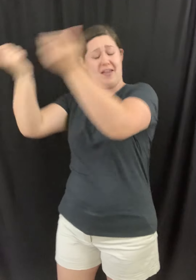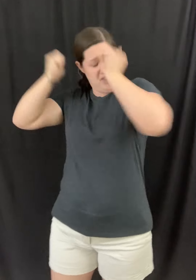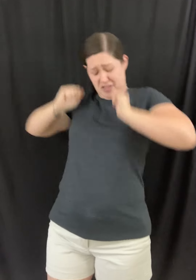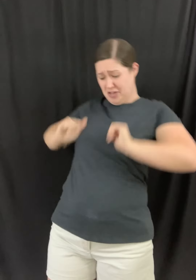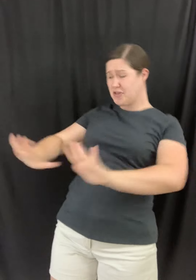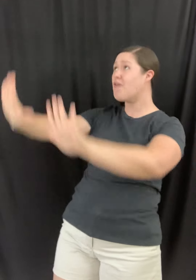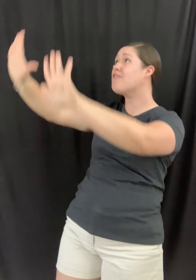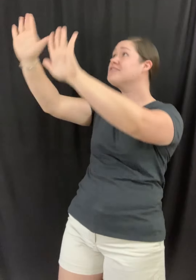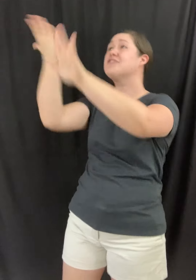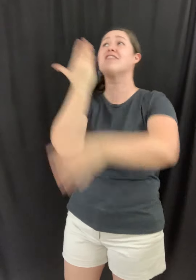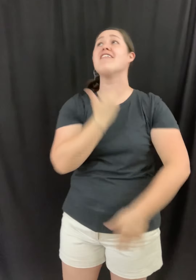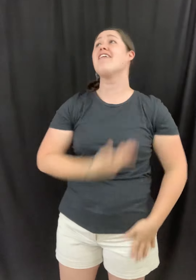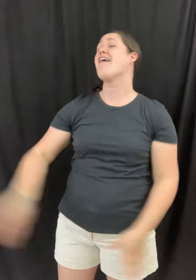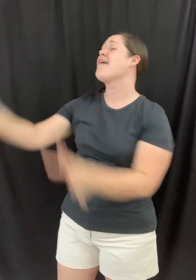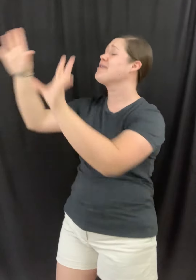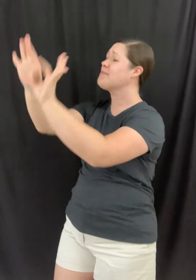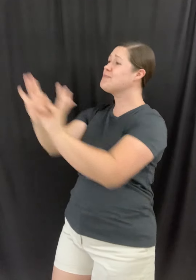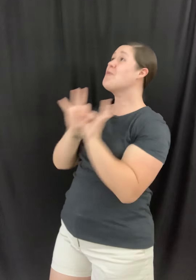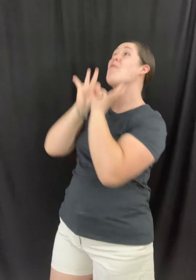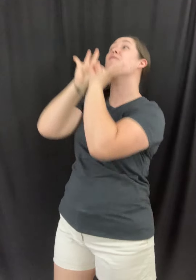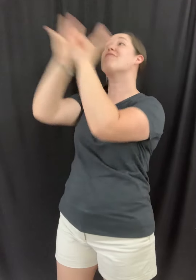a-dive